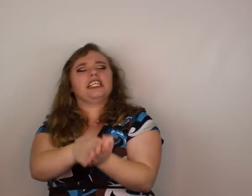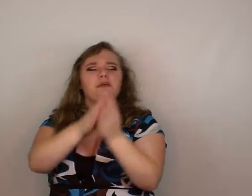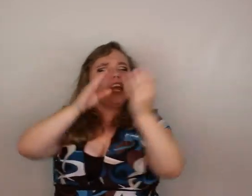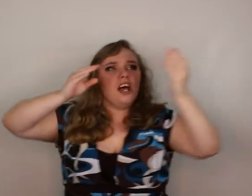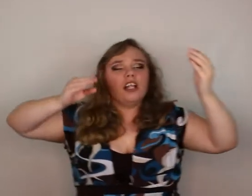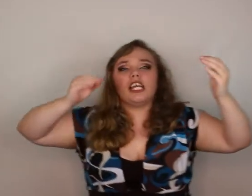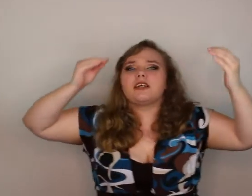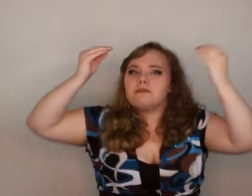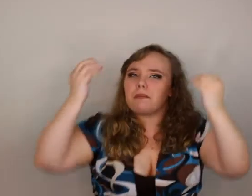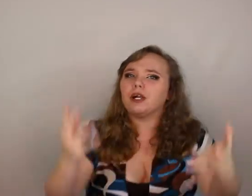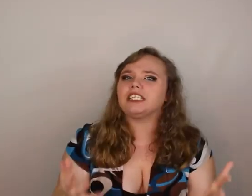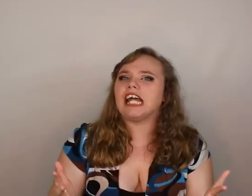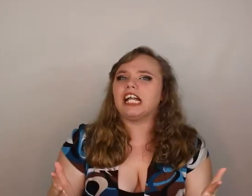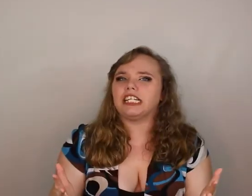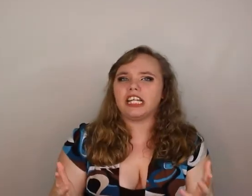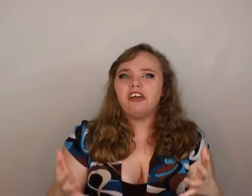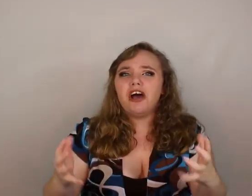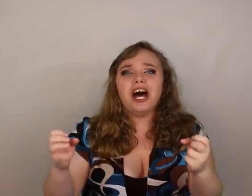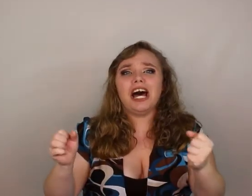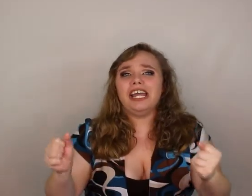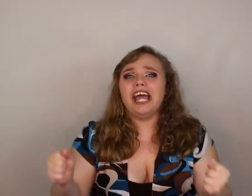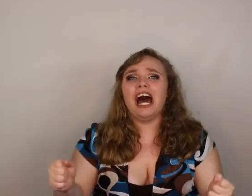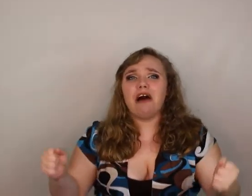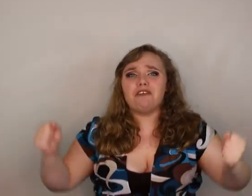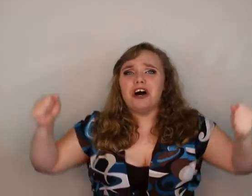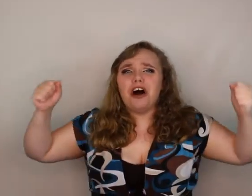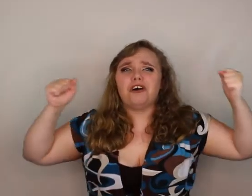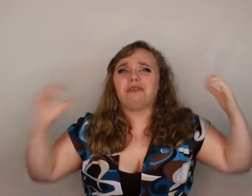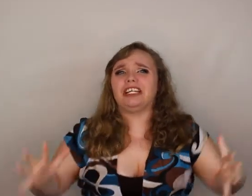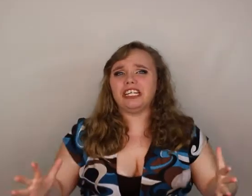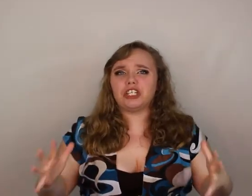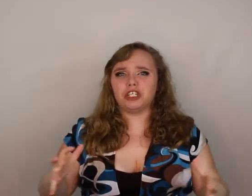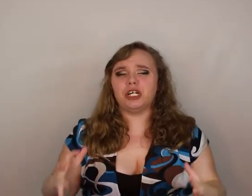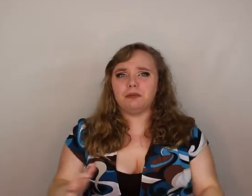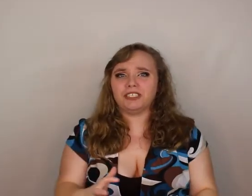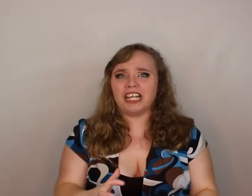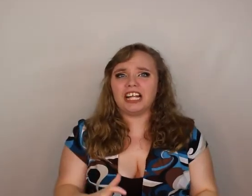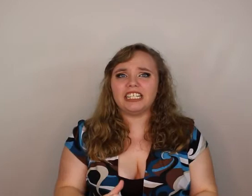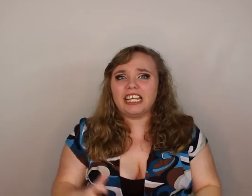and I'm like like my personality I have a really good personality